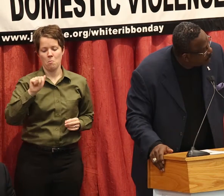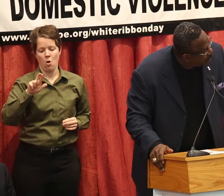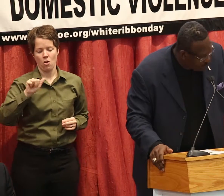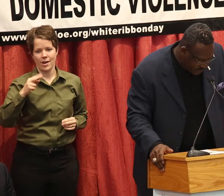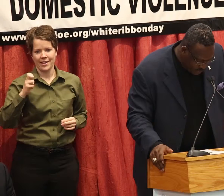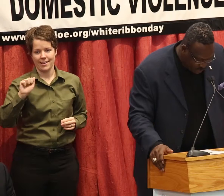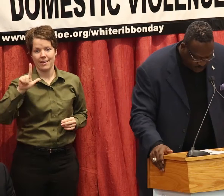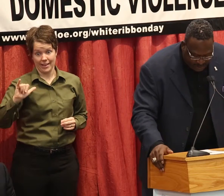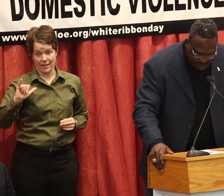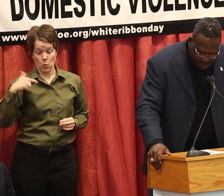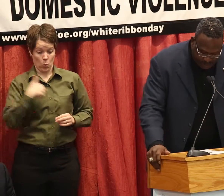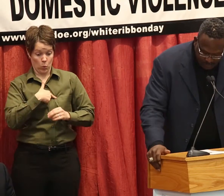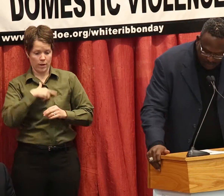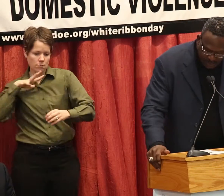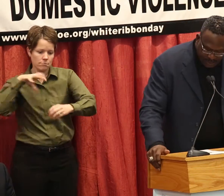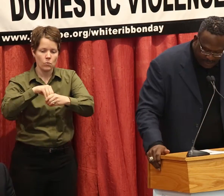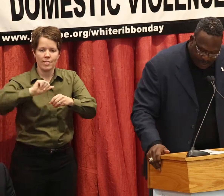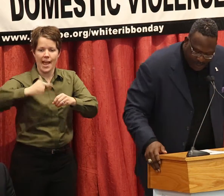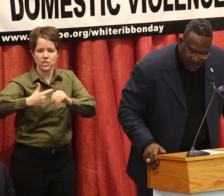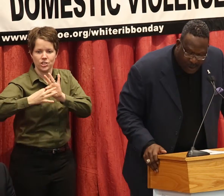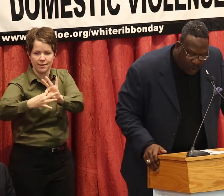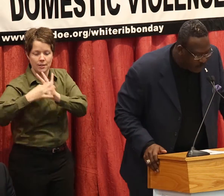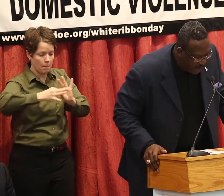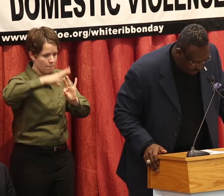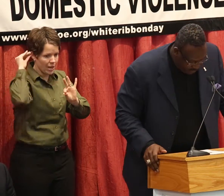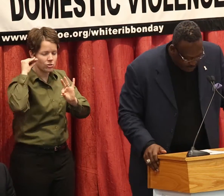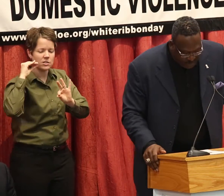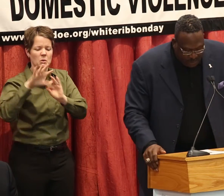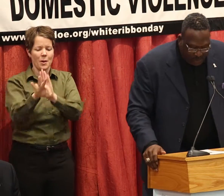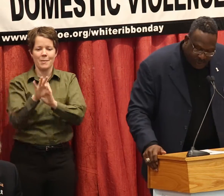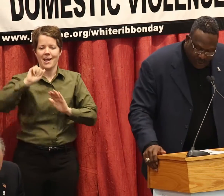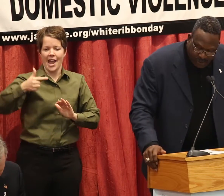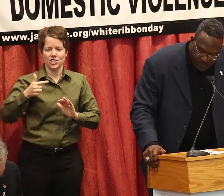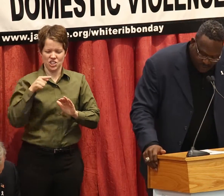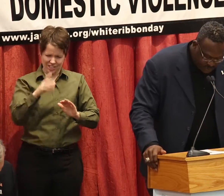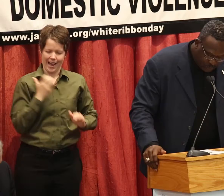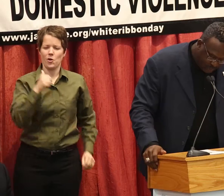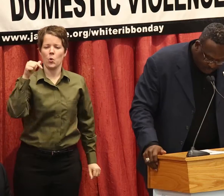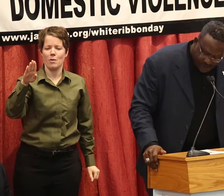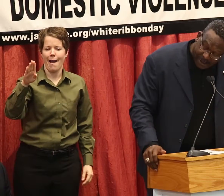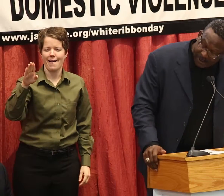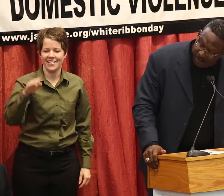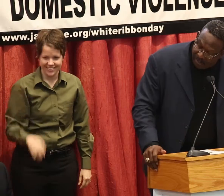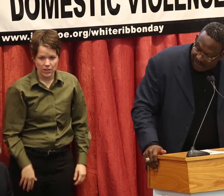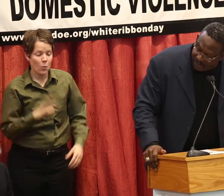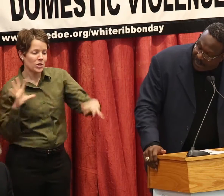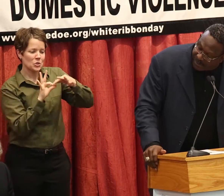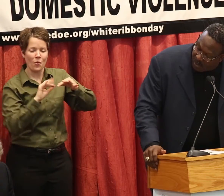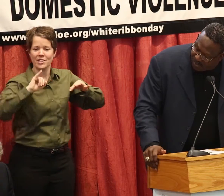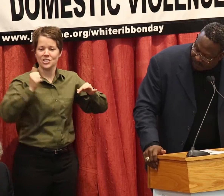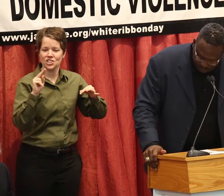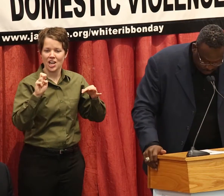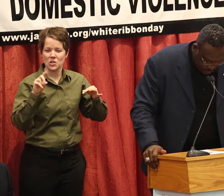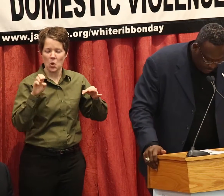We joined forces with the AG and made her our quarterback. We joined forces with Jane Doe and made them